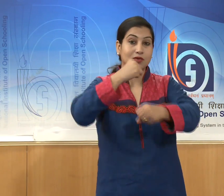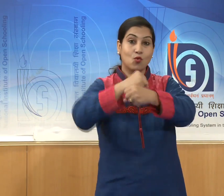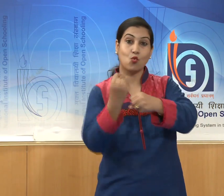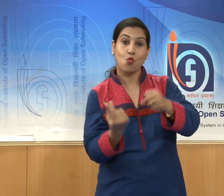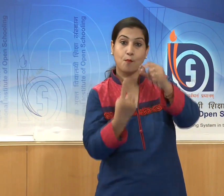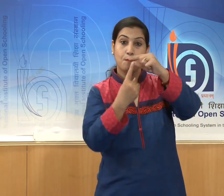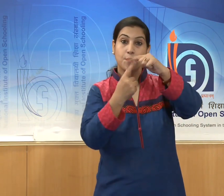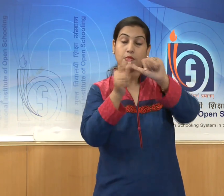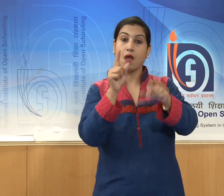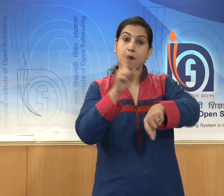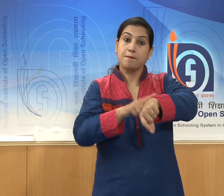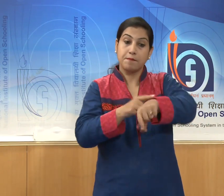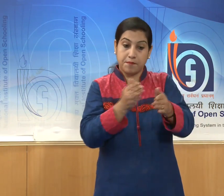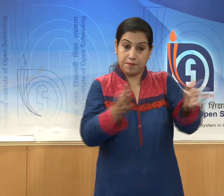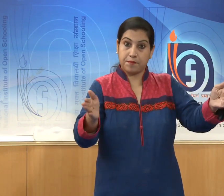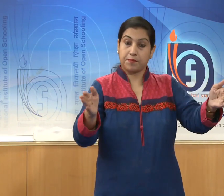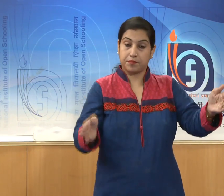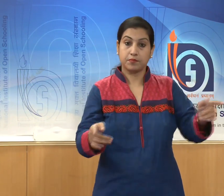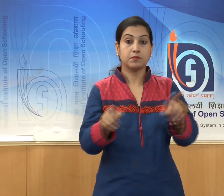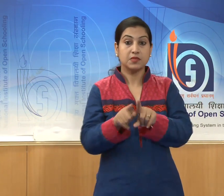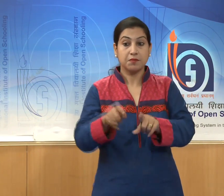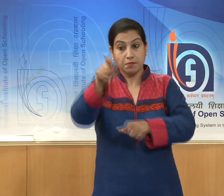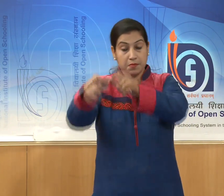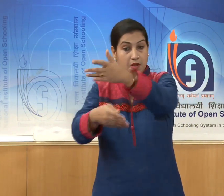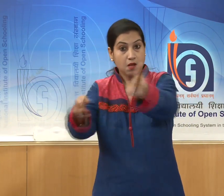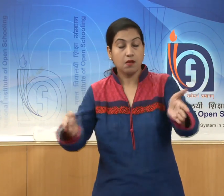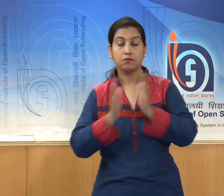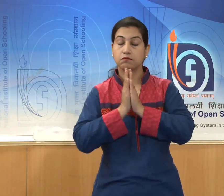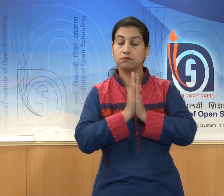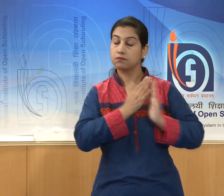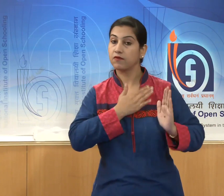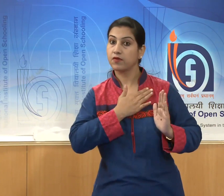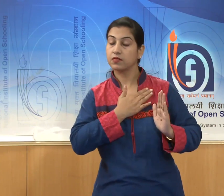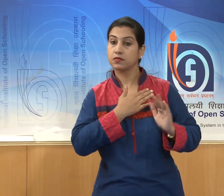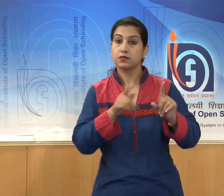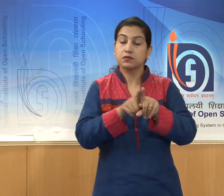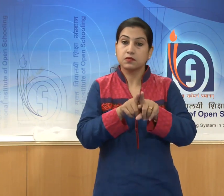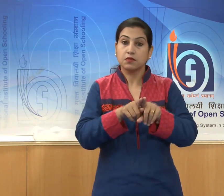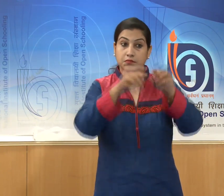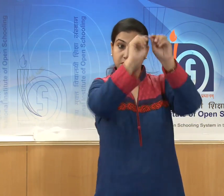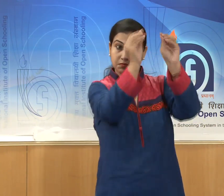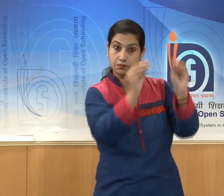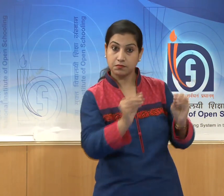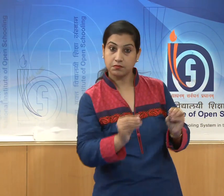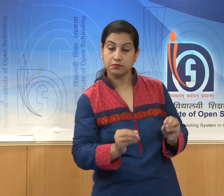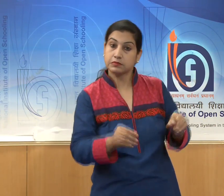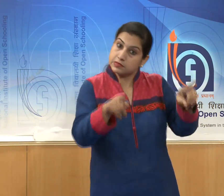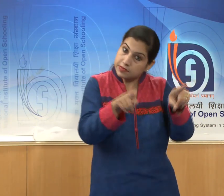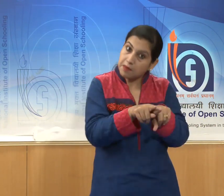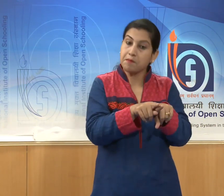The along with the religious, secular sculptures were